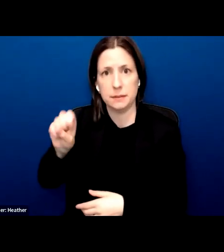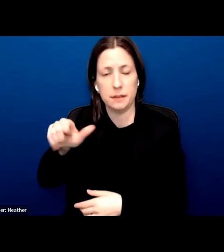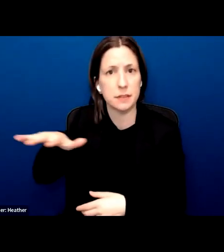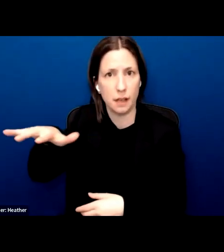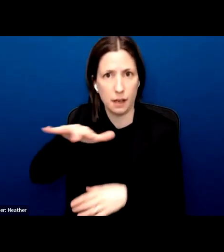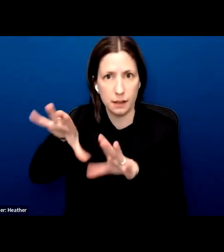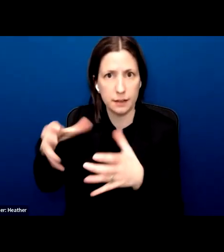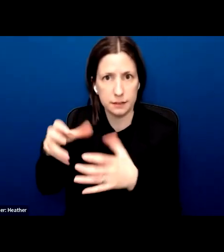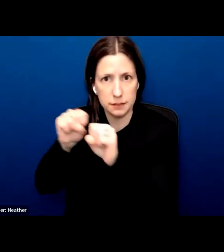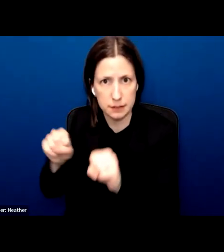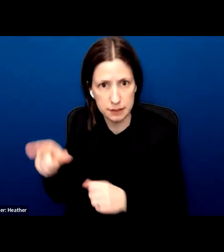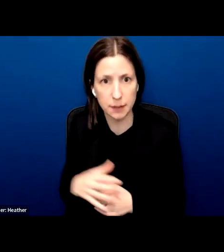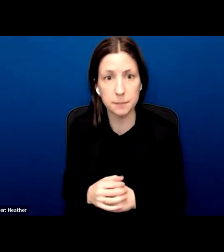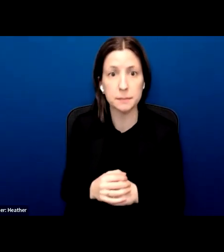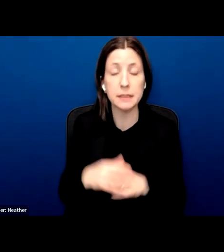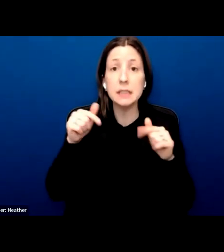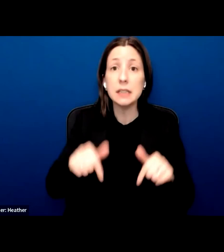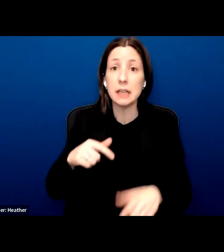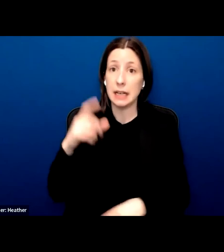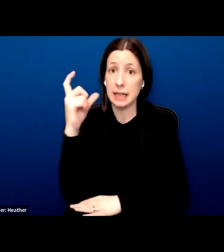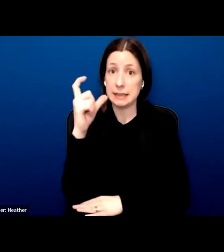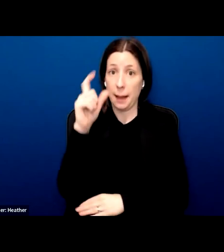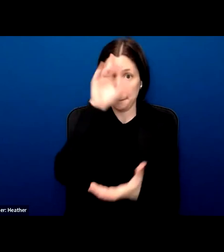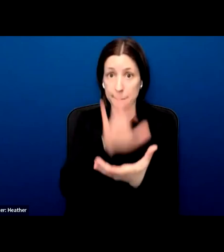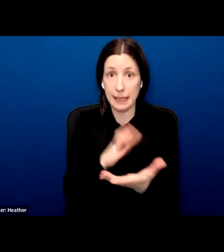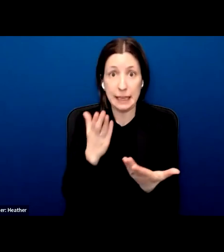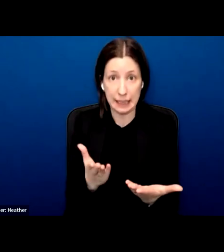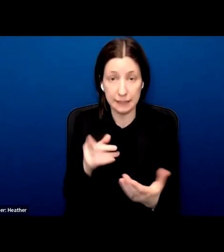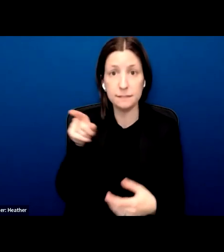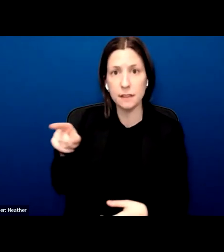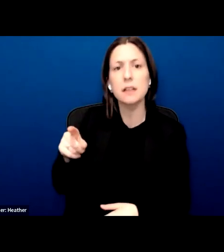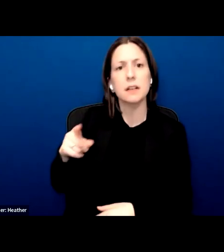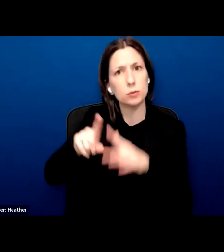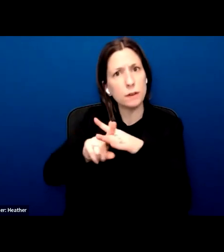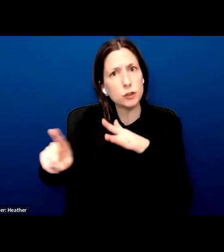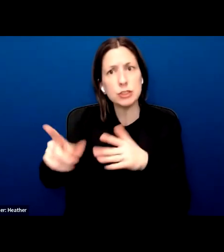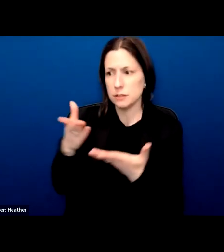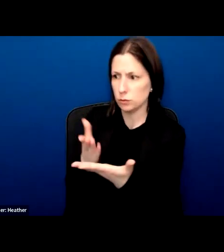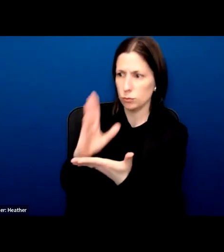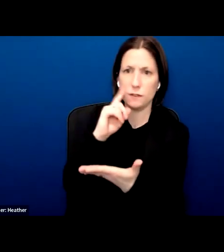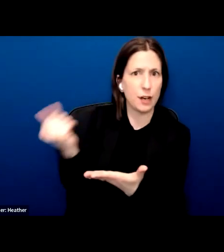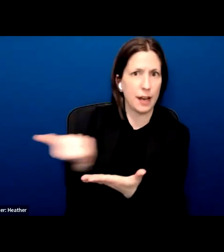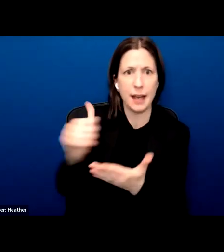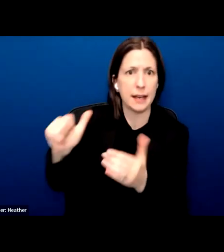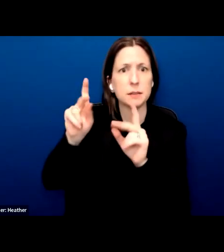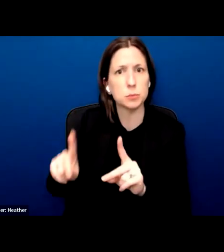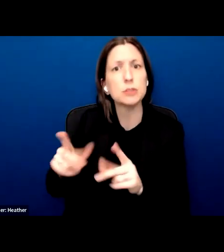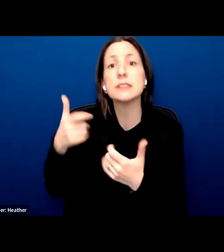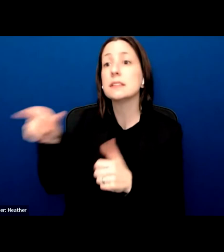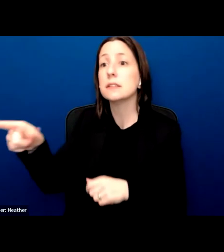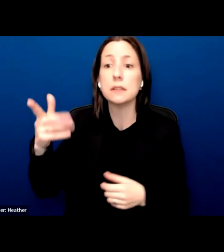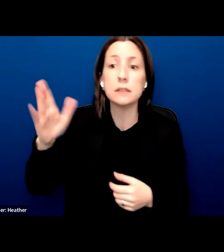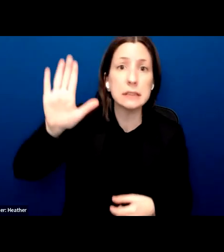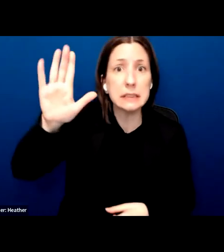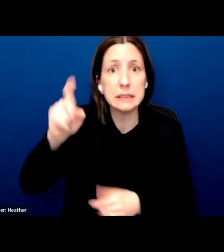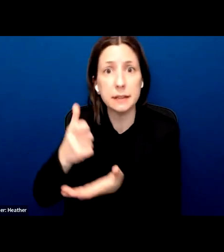asylum is a right of anyone seeking protection. Islam obliges whole societies to give asylum seekers a generous reception. The